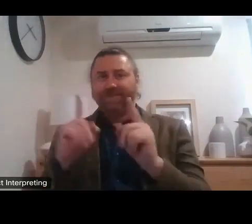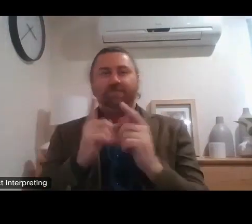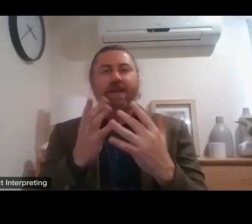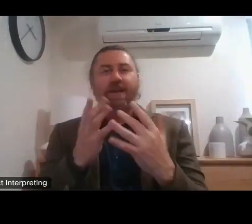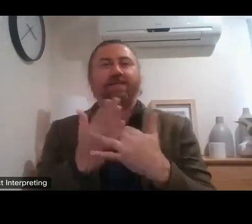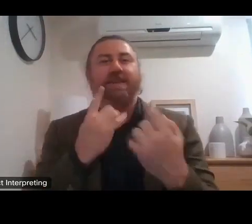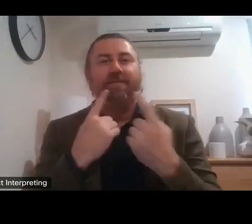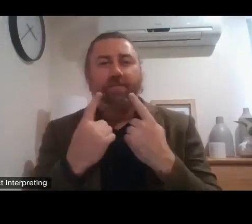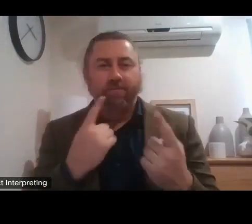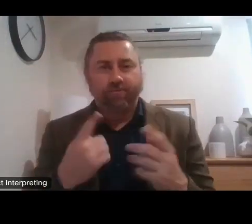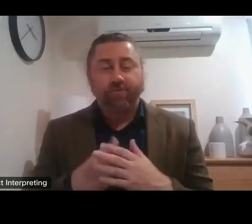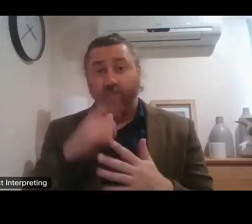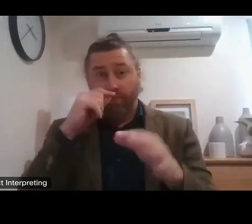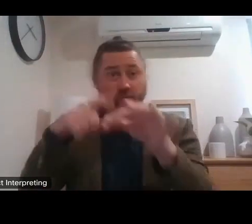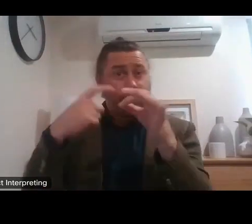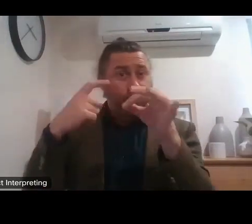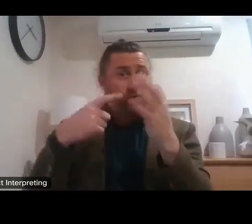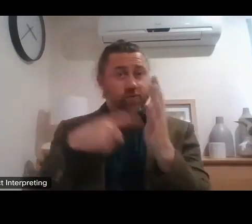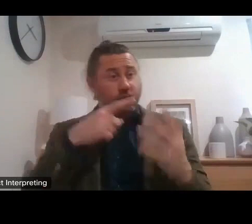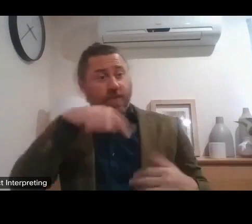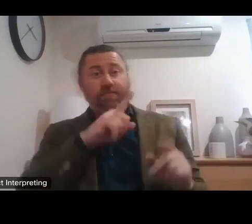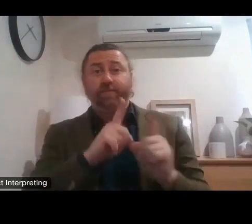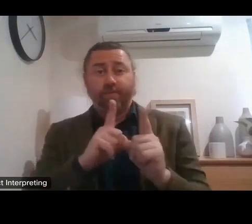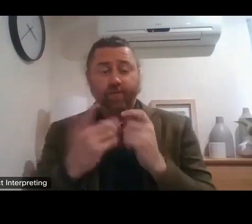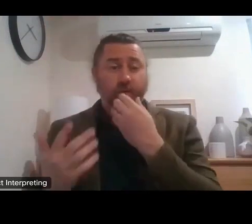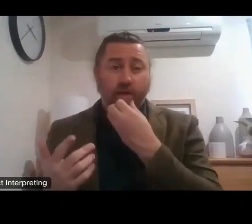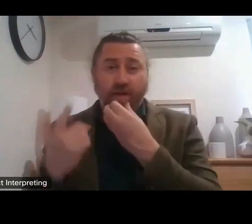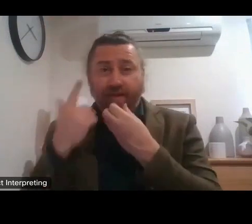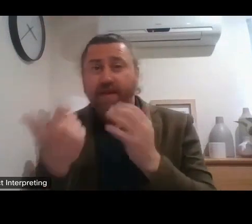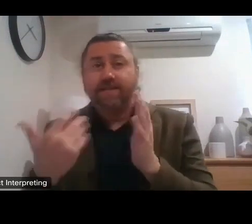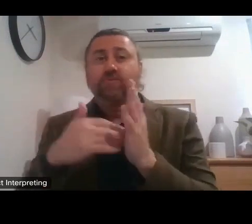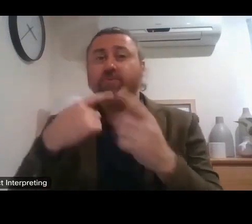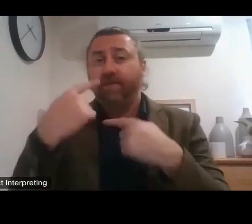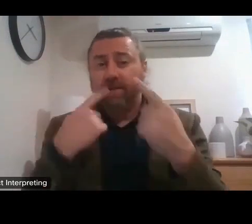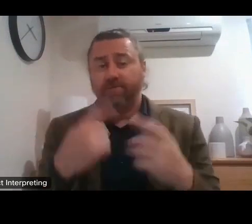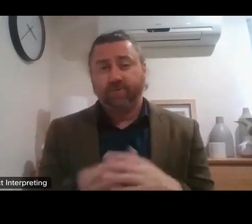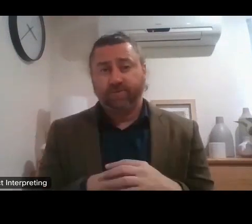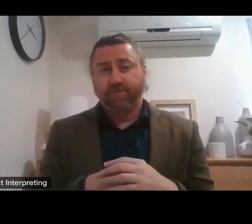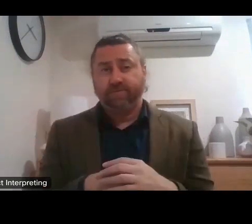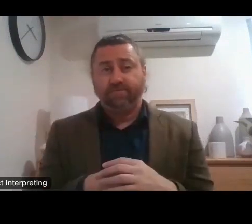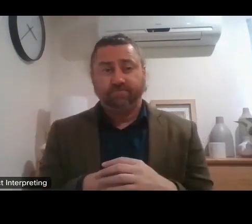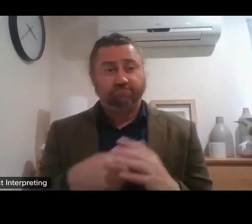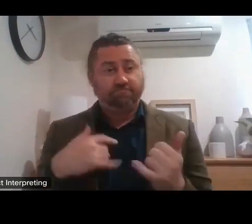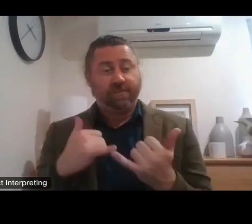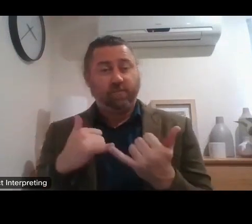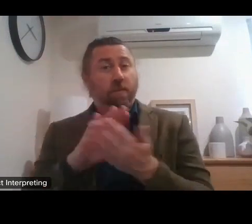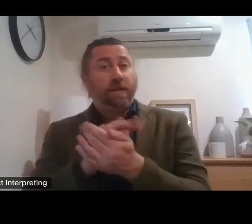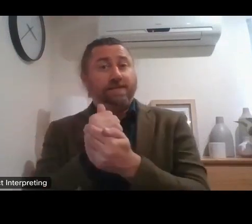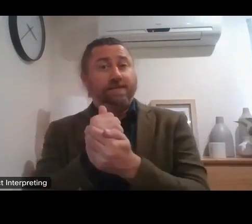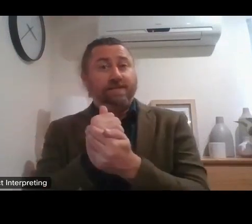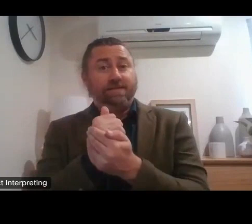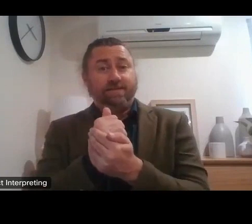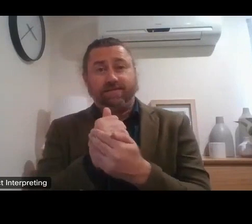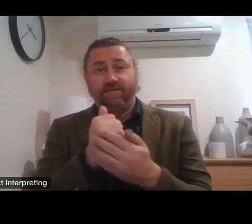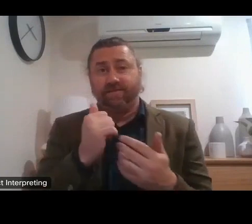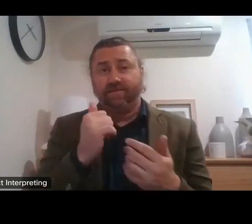ask them questions and find out more. And this is, we're really pleased that we, you know, that Everish Round